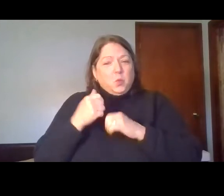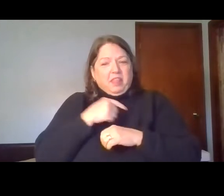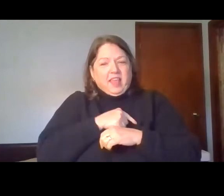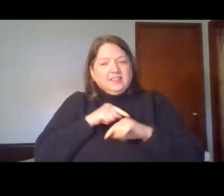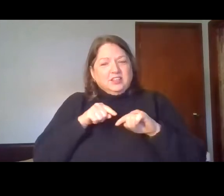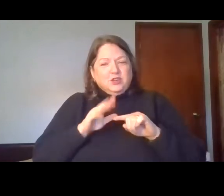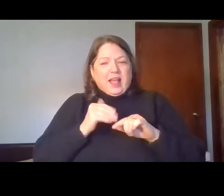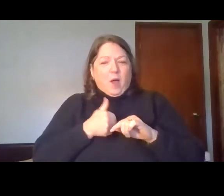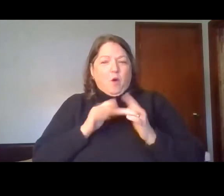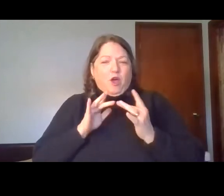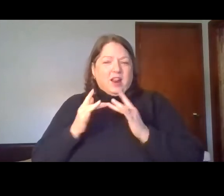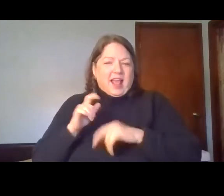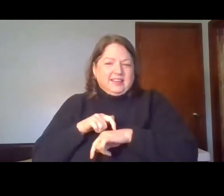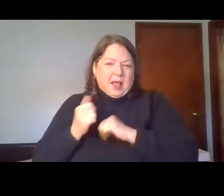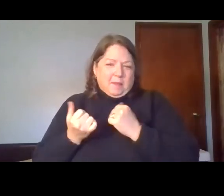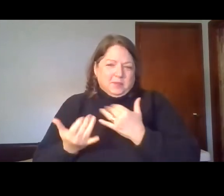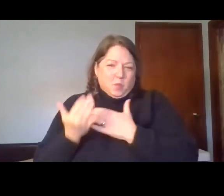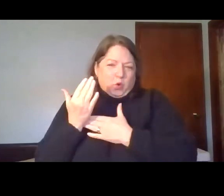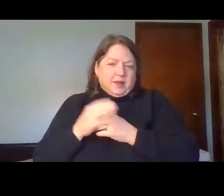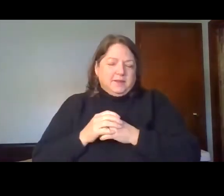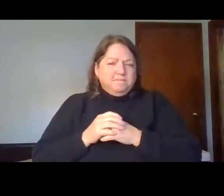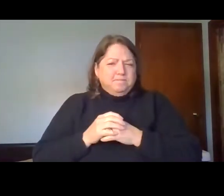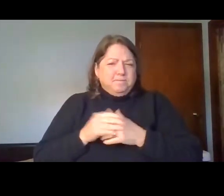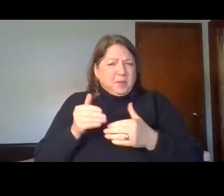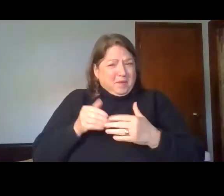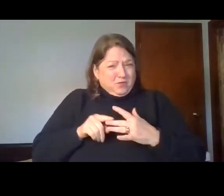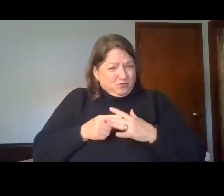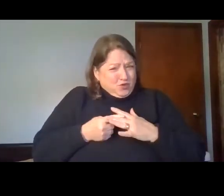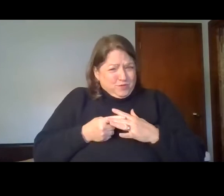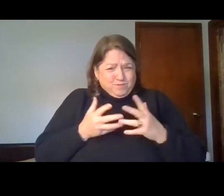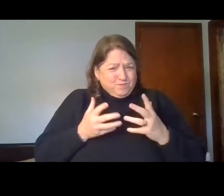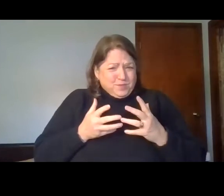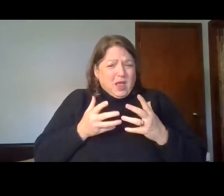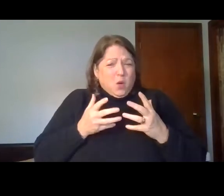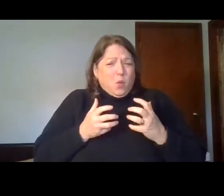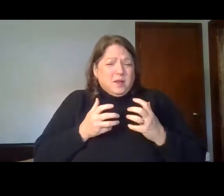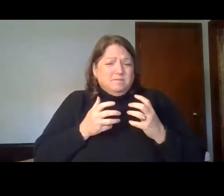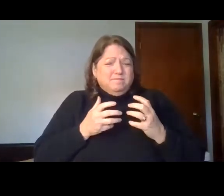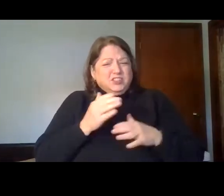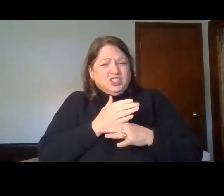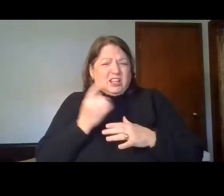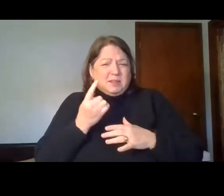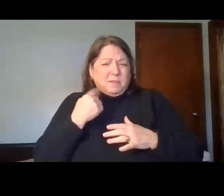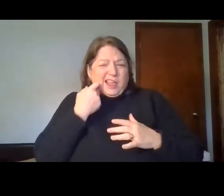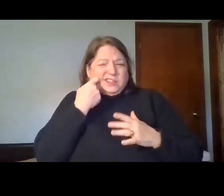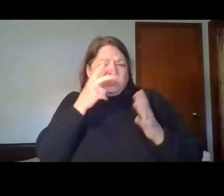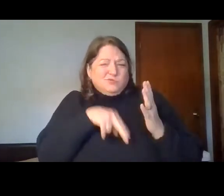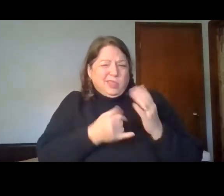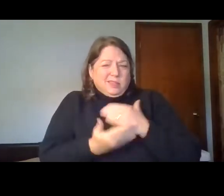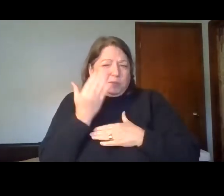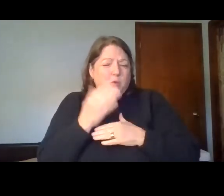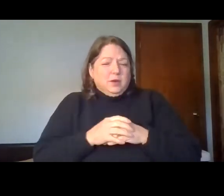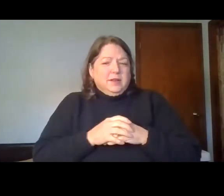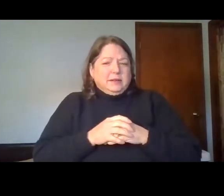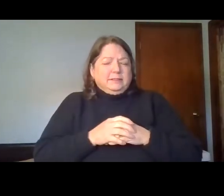worship time this morning. Before we get started, I just wanted to share something with you that I read this morning that really just touched my heart in a place where I'm